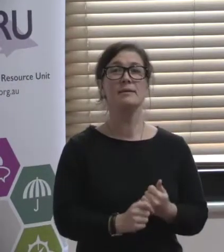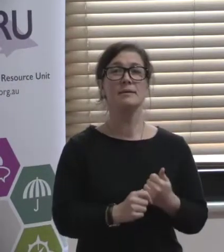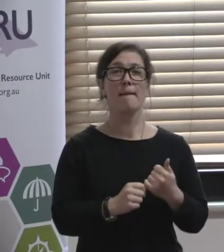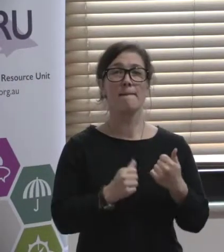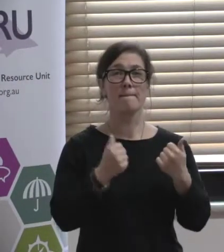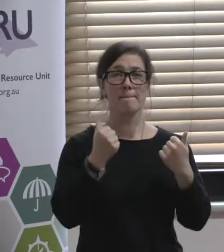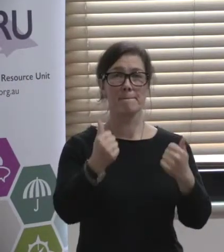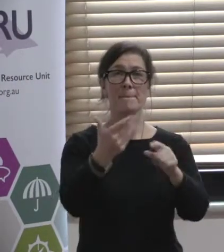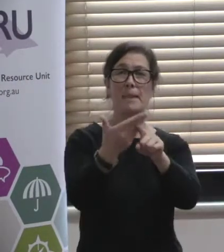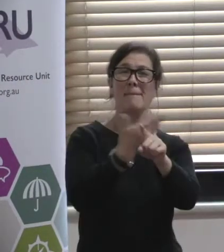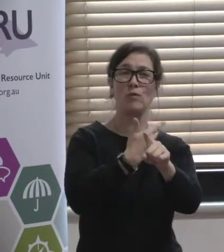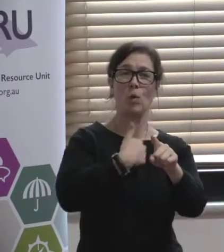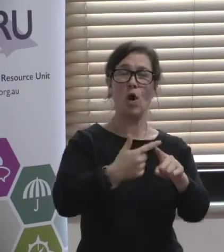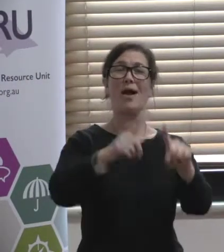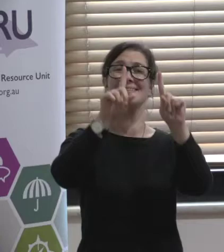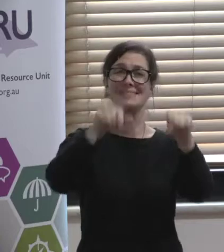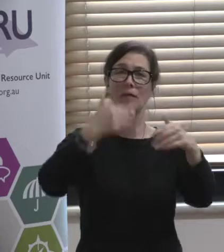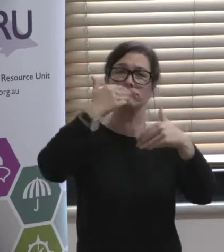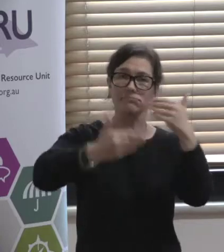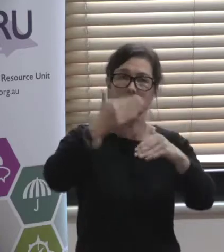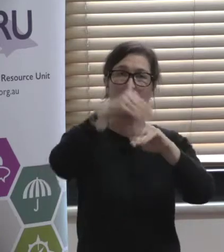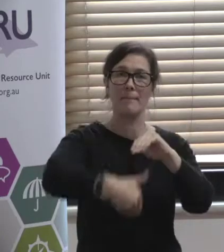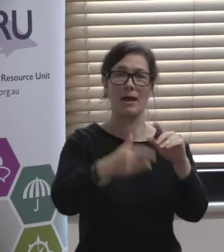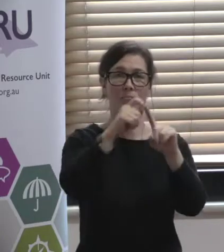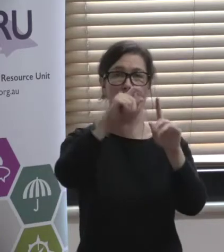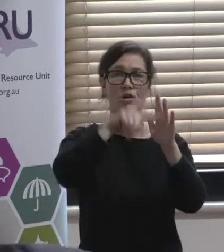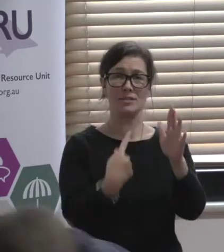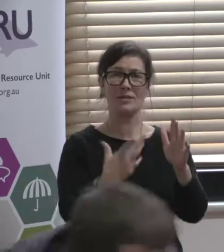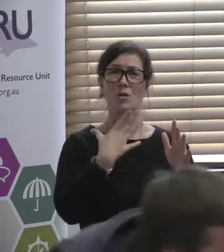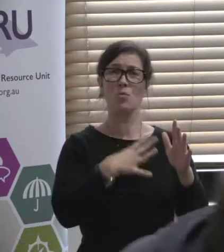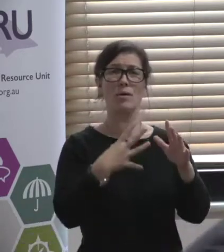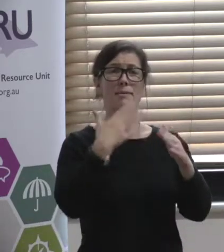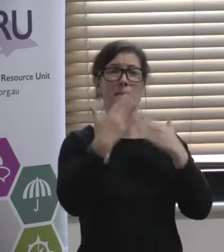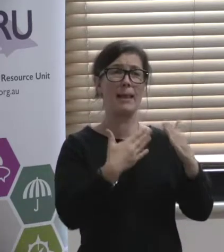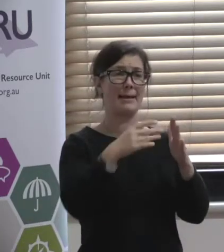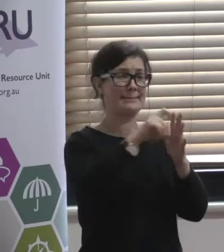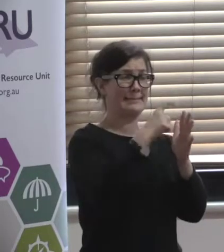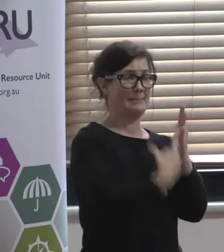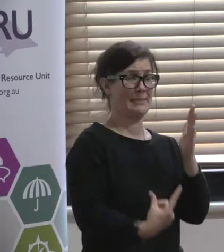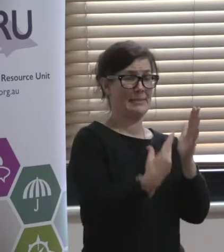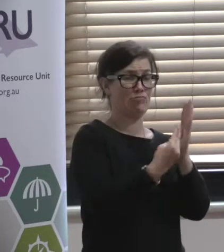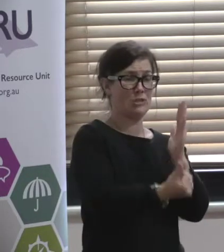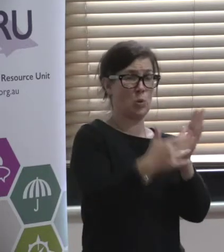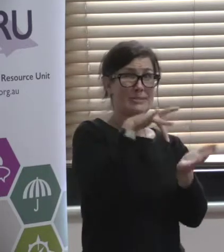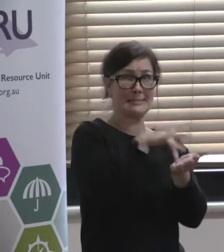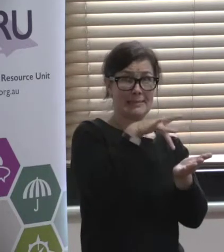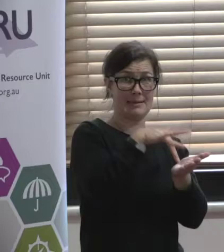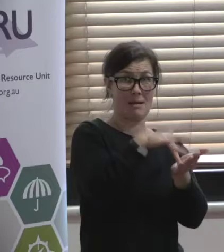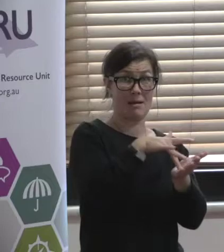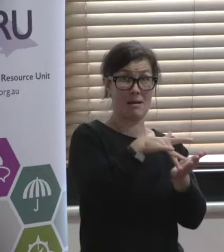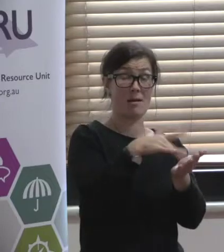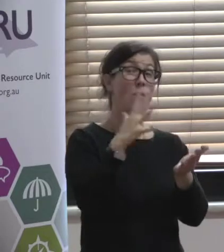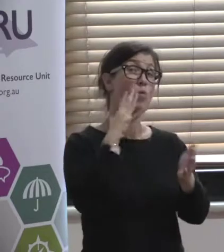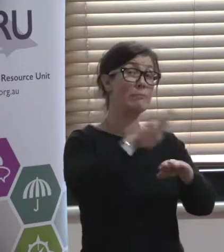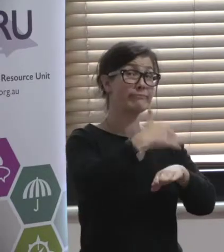Before I get into the project, just a little bit about who we are. Disability Resources Centre has been around since